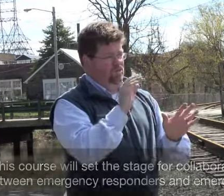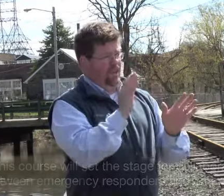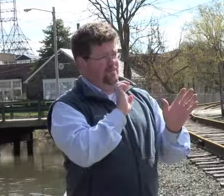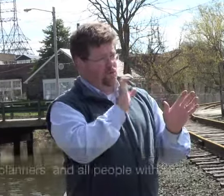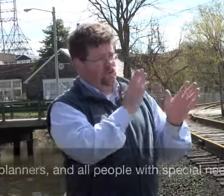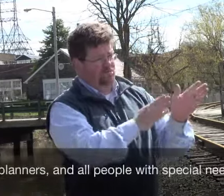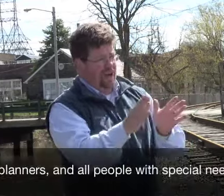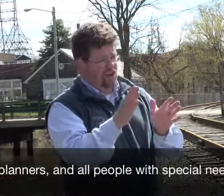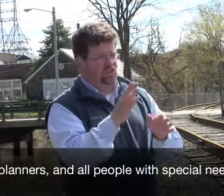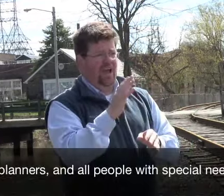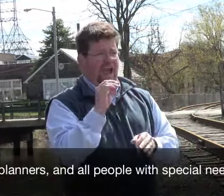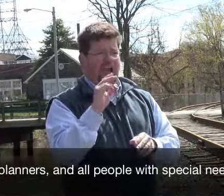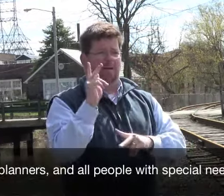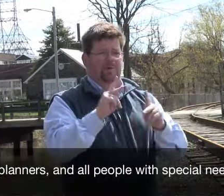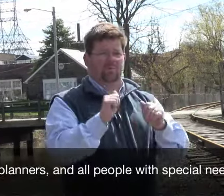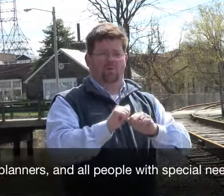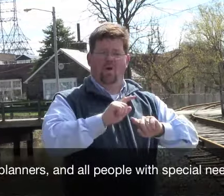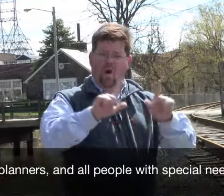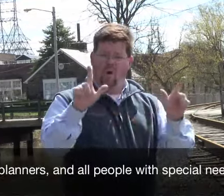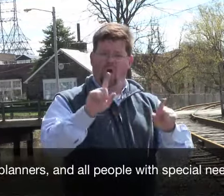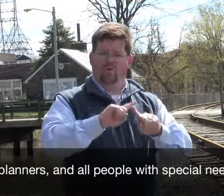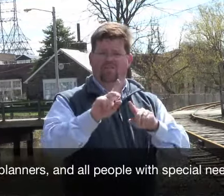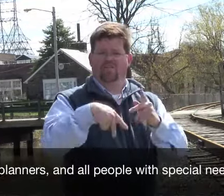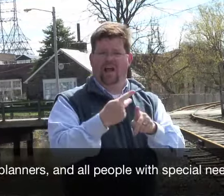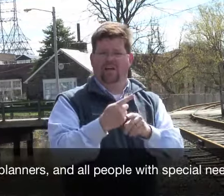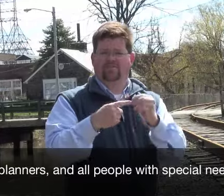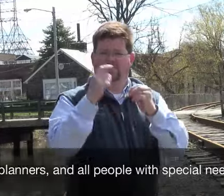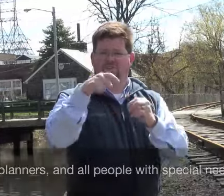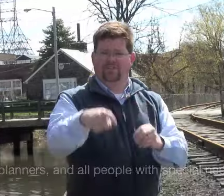responders and emergency planners and people with special needs.